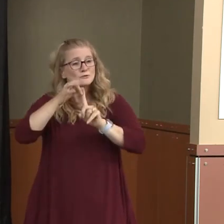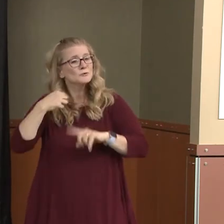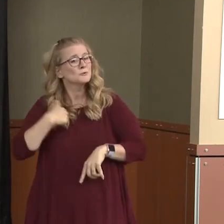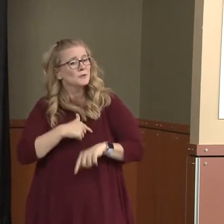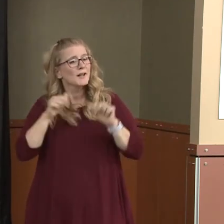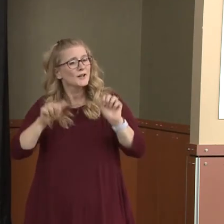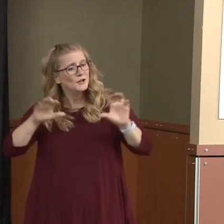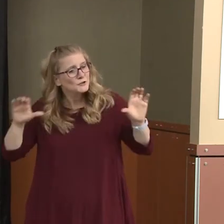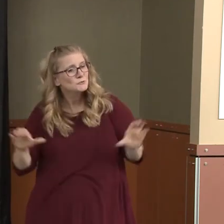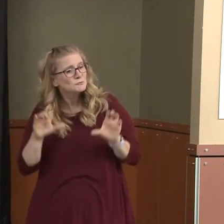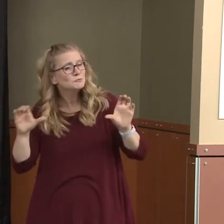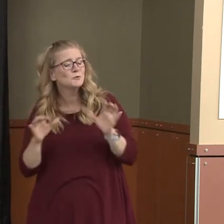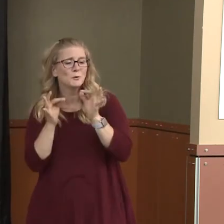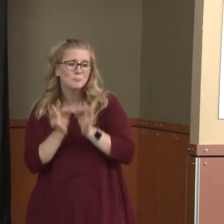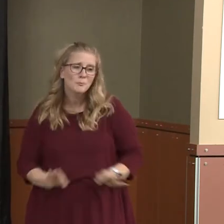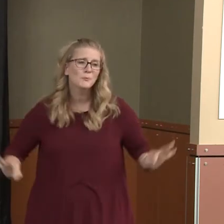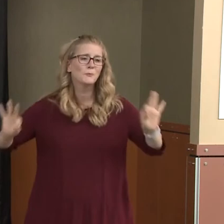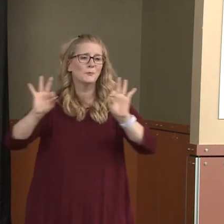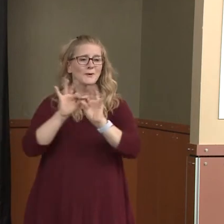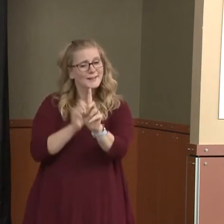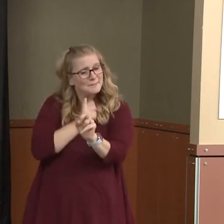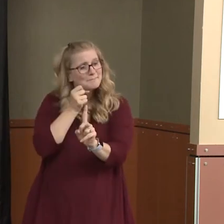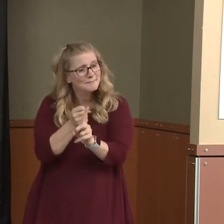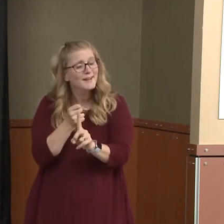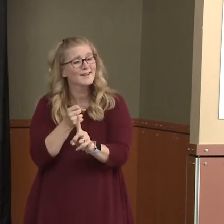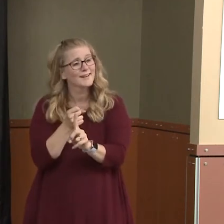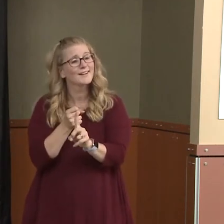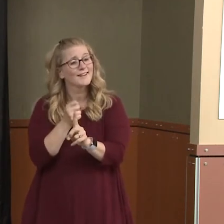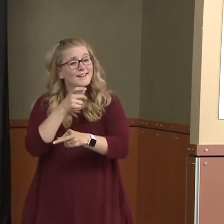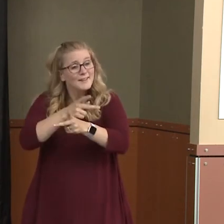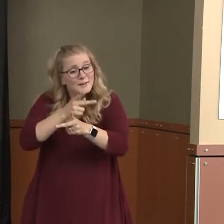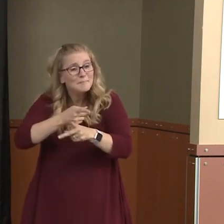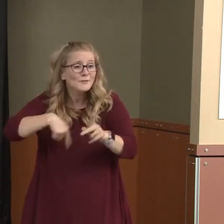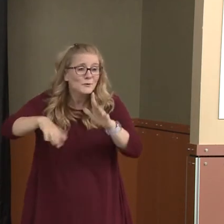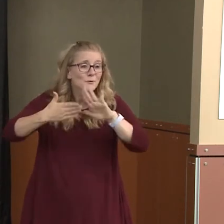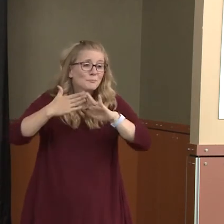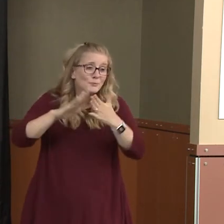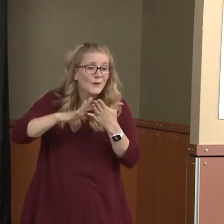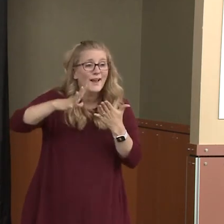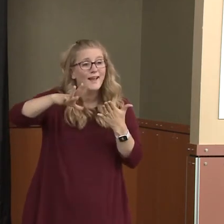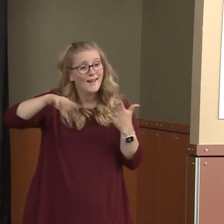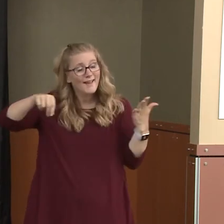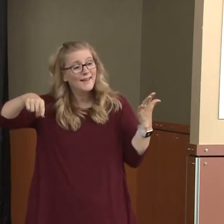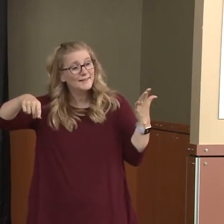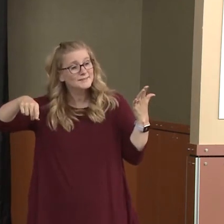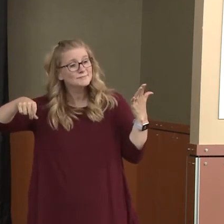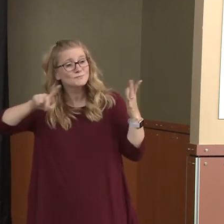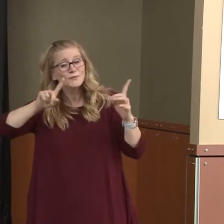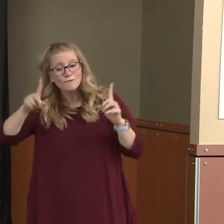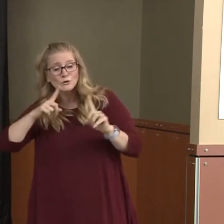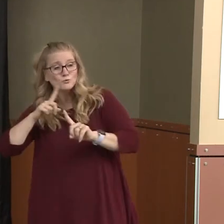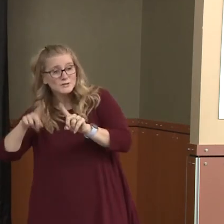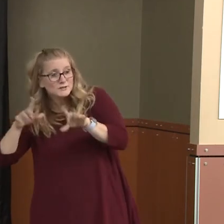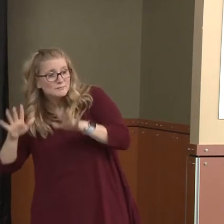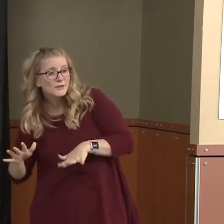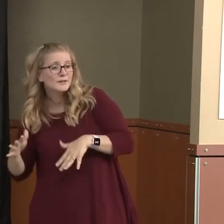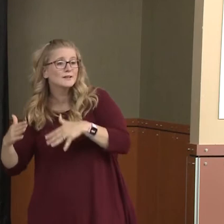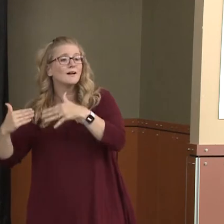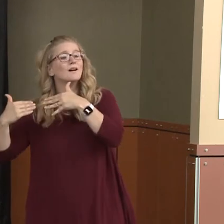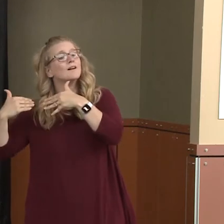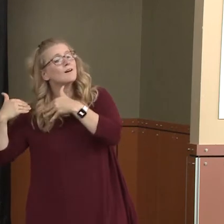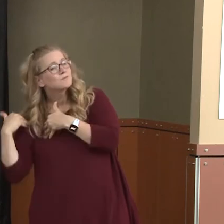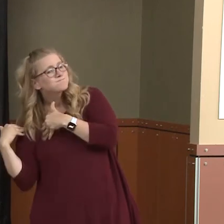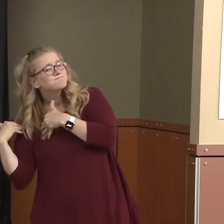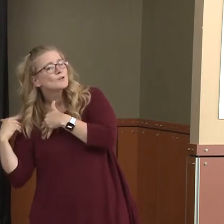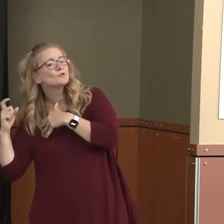meaningful impact to help keep the whole community and especially these people that have been taking a disproportionate burden of it out of harm's way.